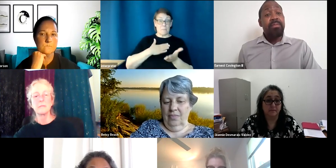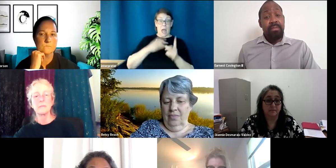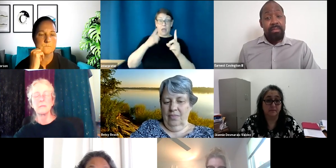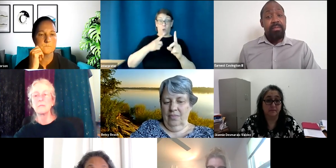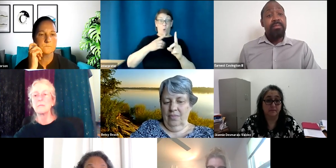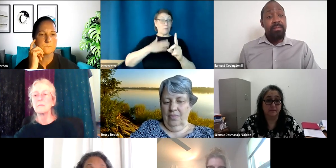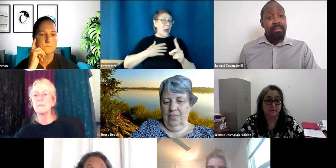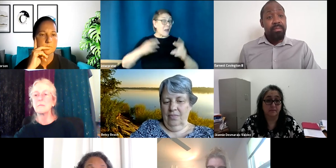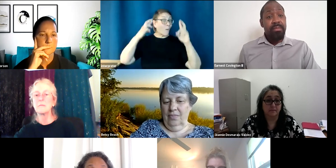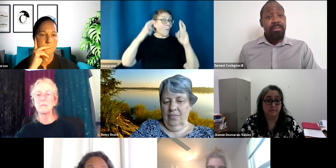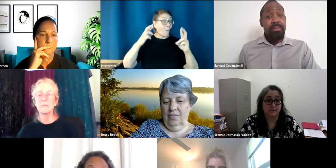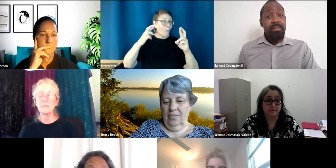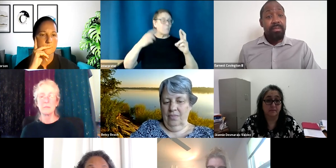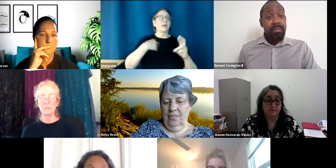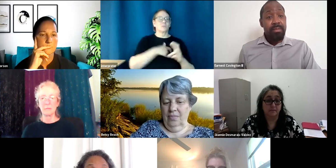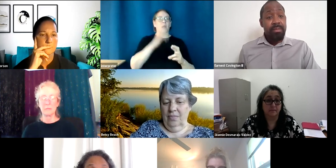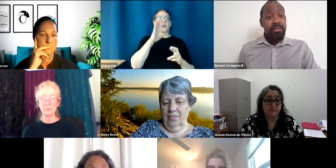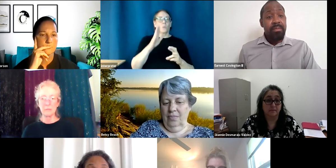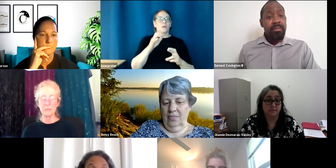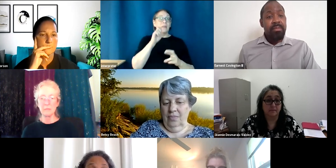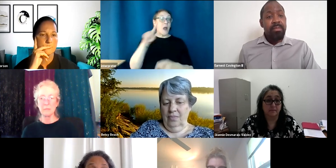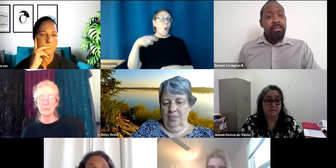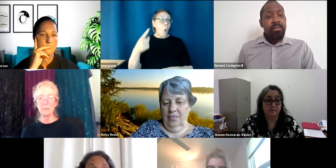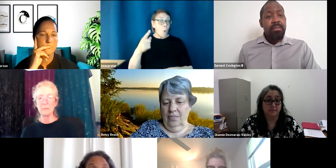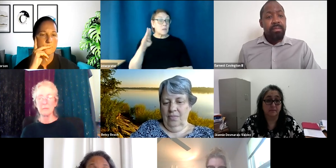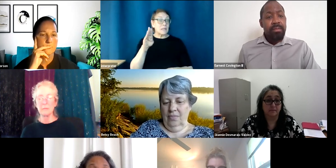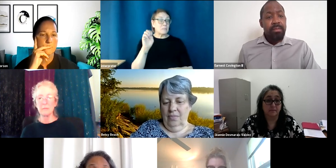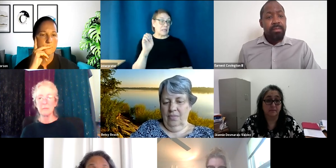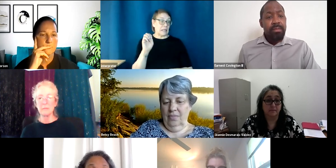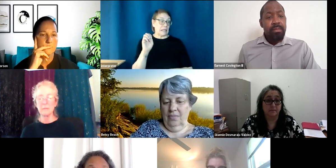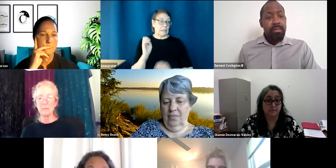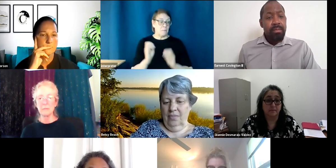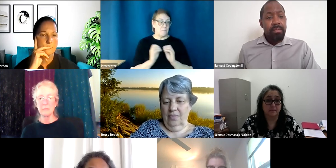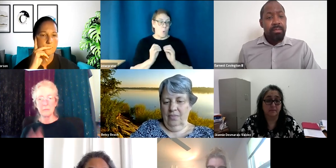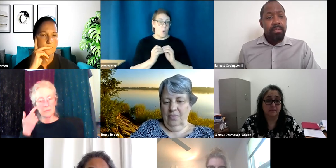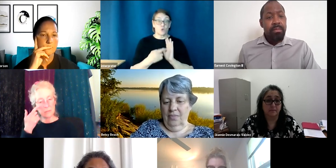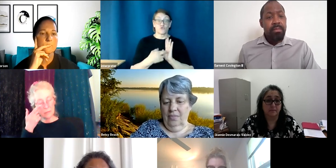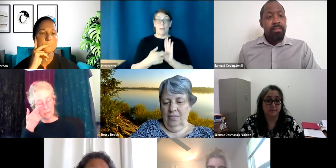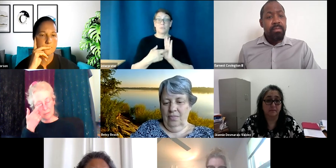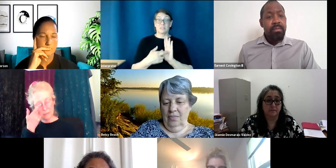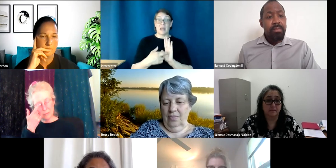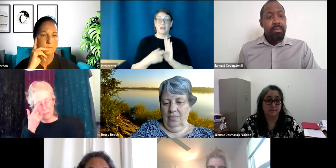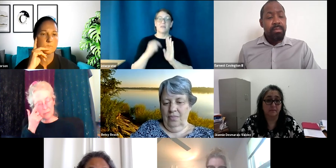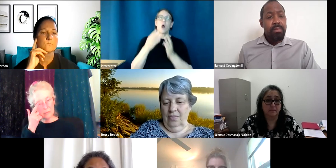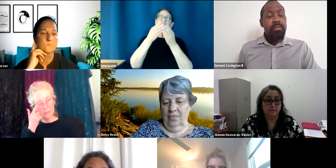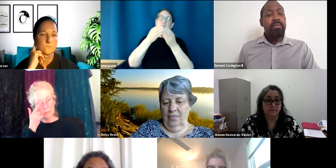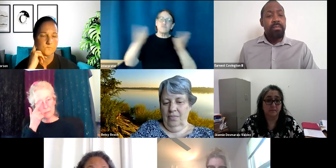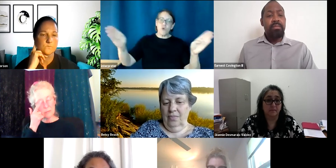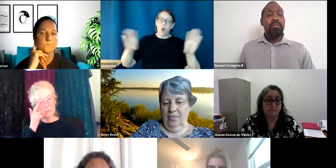is that we will be, uh, not only, uh, more representative of the broader population, inclusive